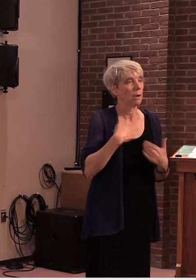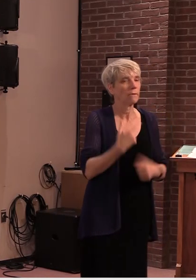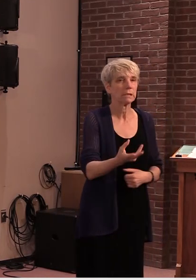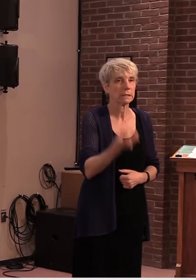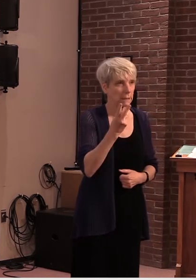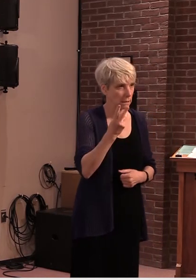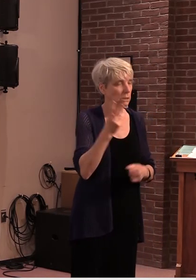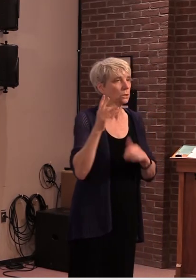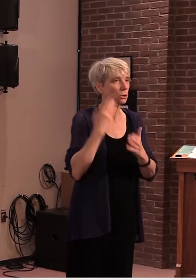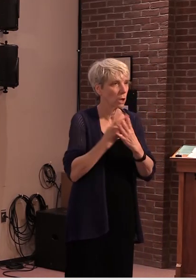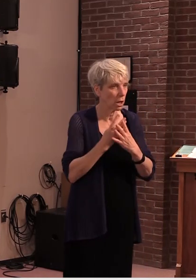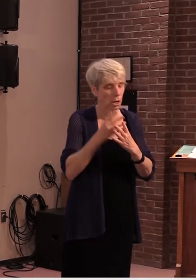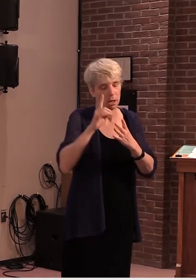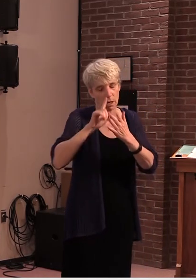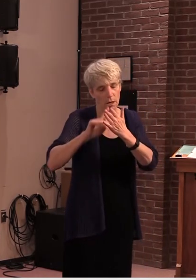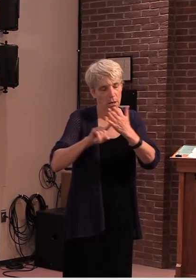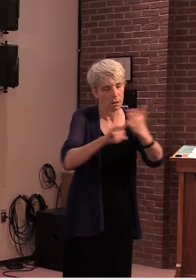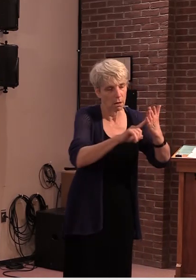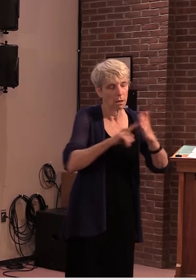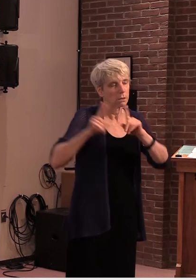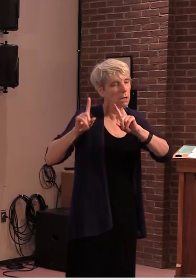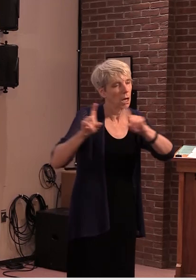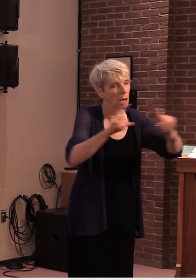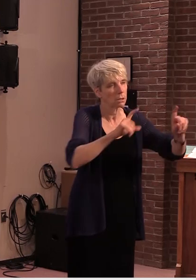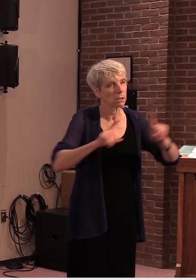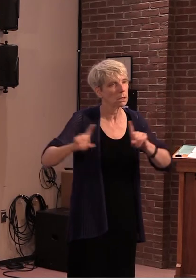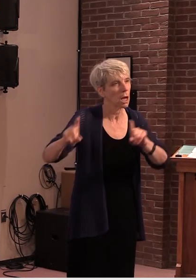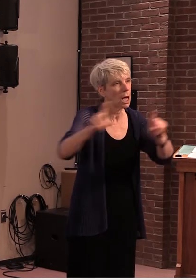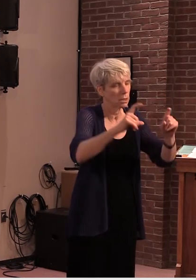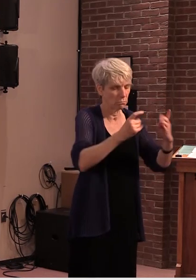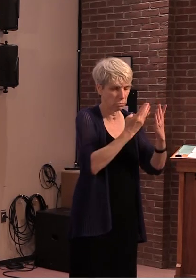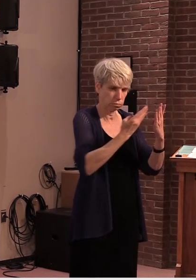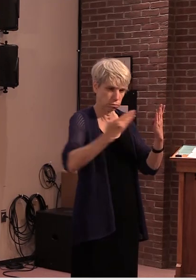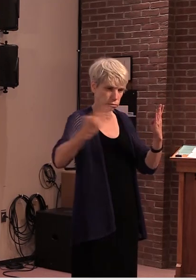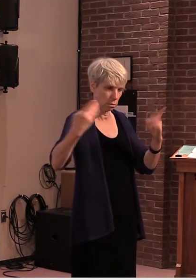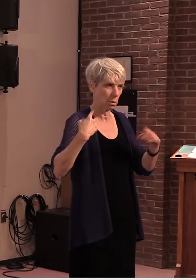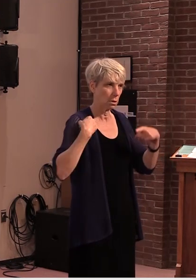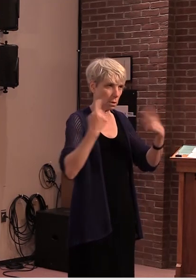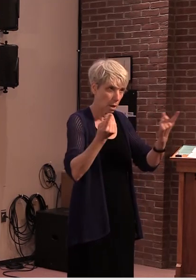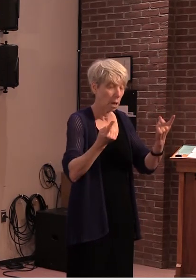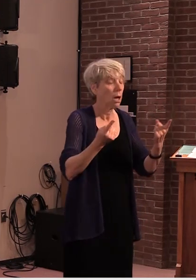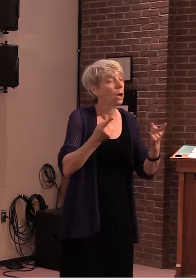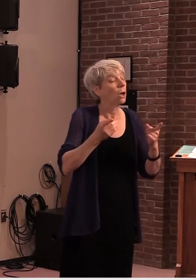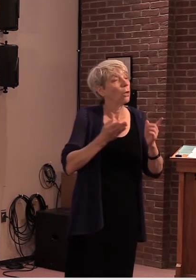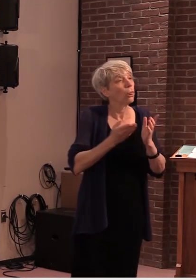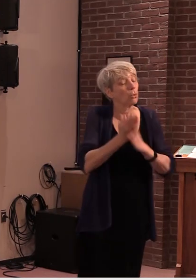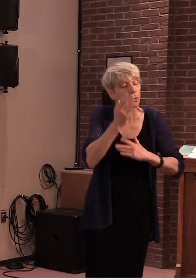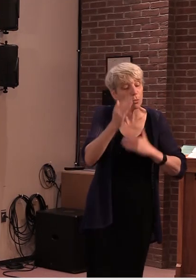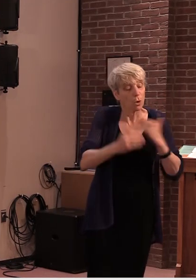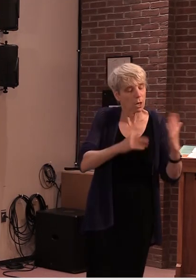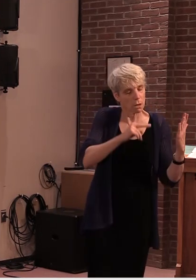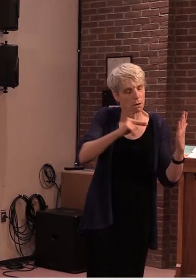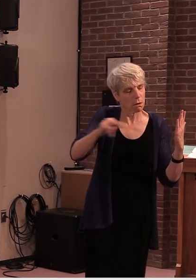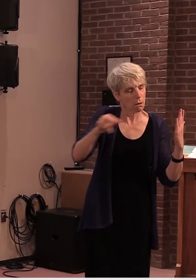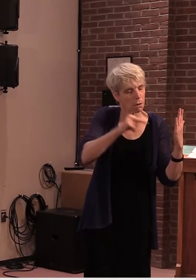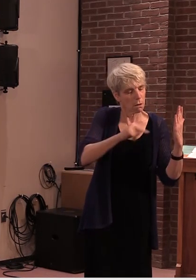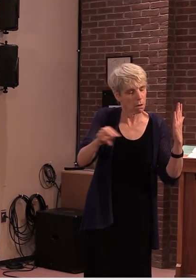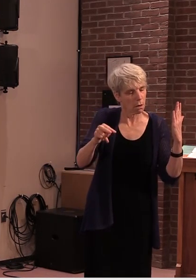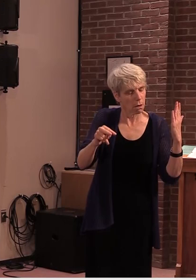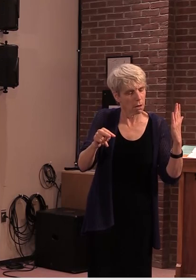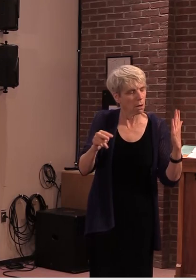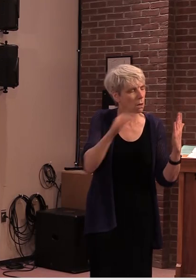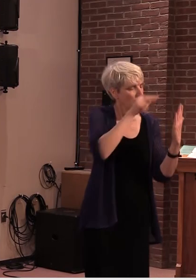-checking of all test results that are received it was during the process of auditing the results from mississippi